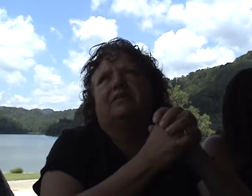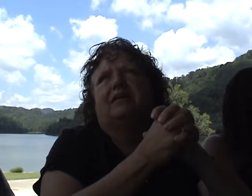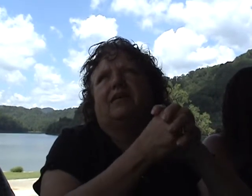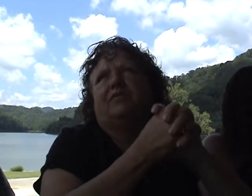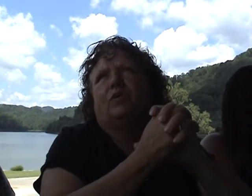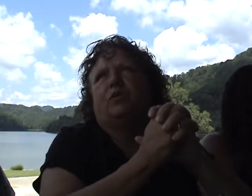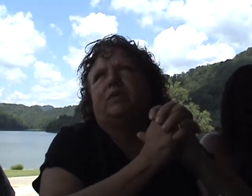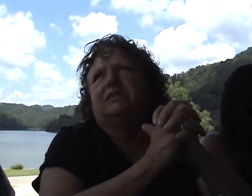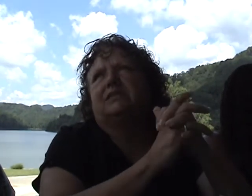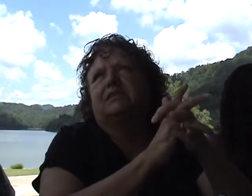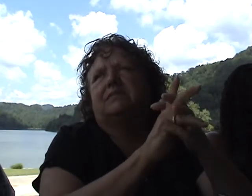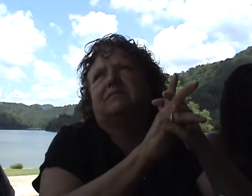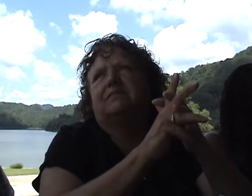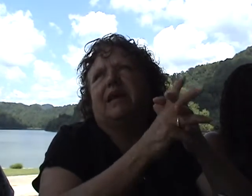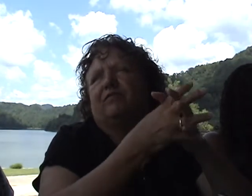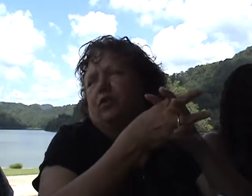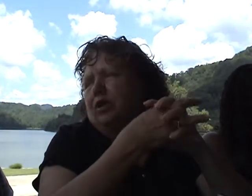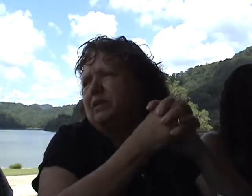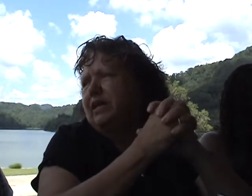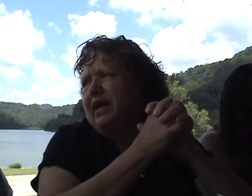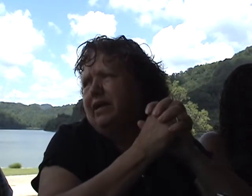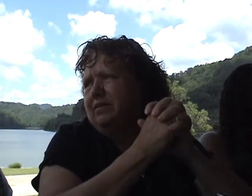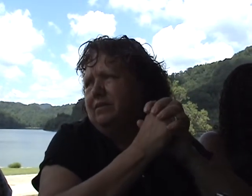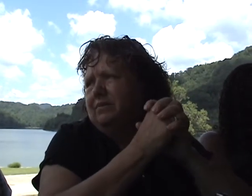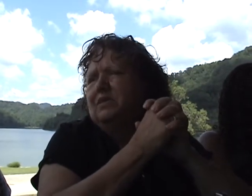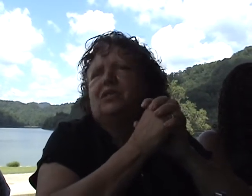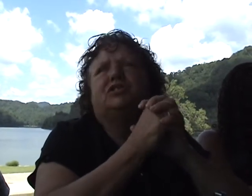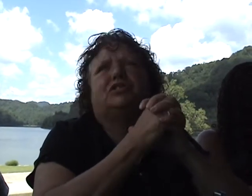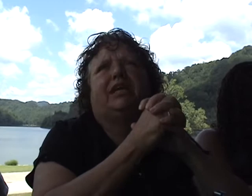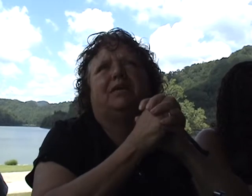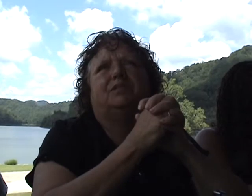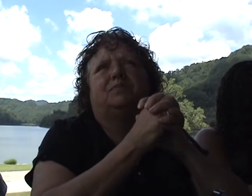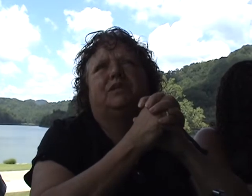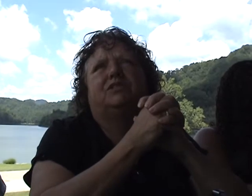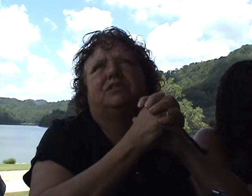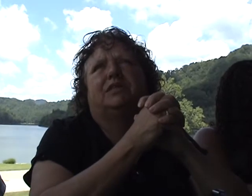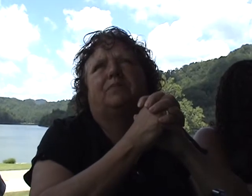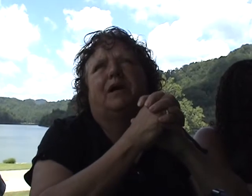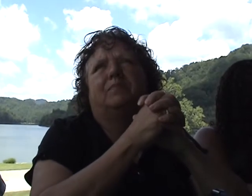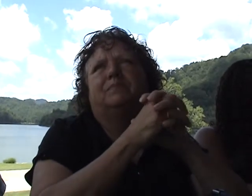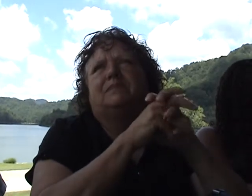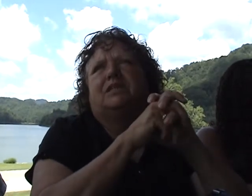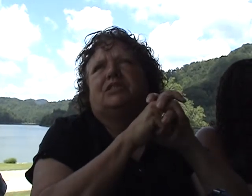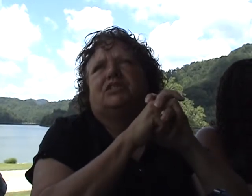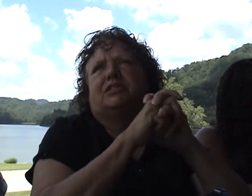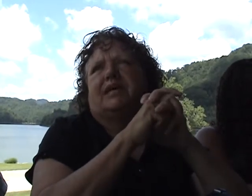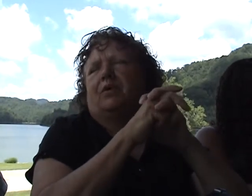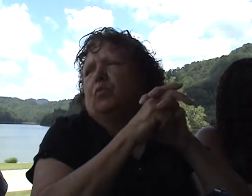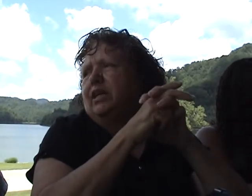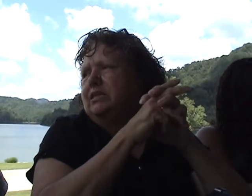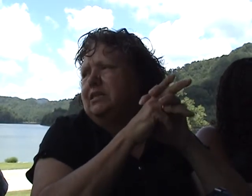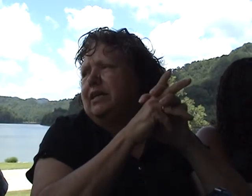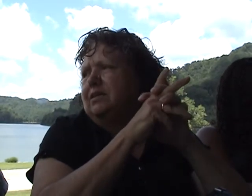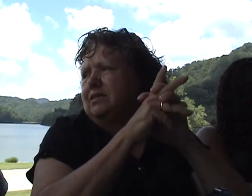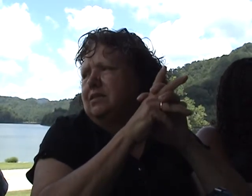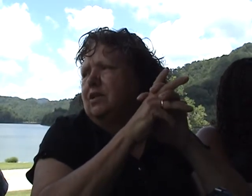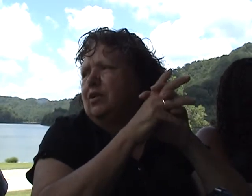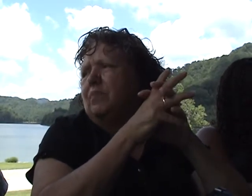a few months after Grandma died, she came to me and she said, Mom, she said I'm ready to let Grandma